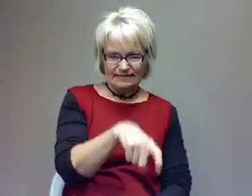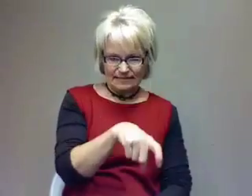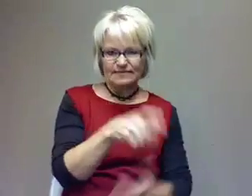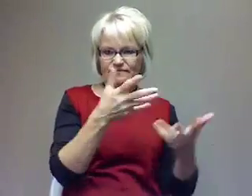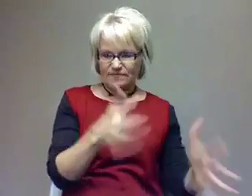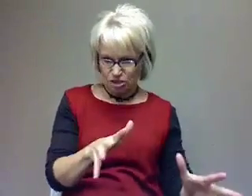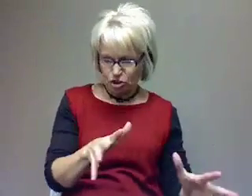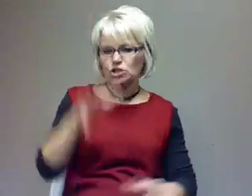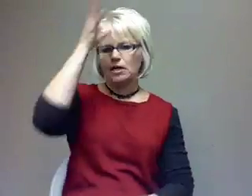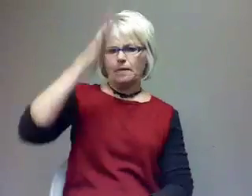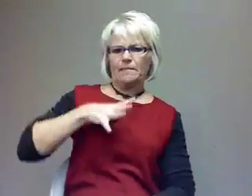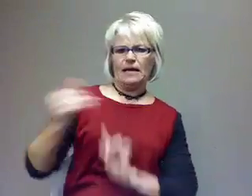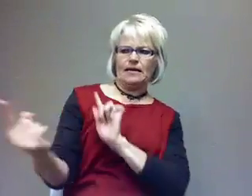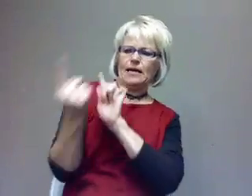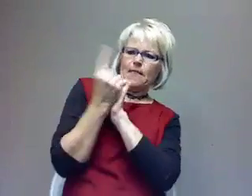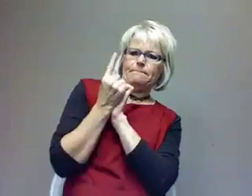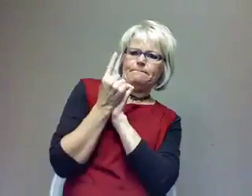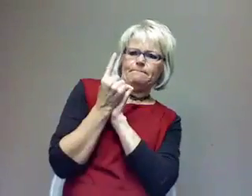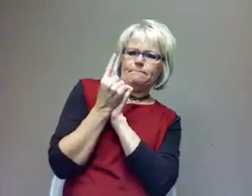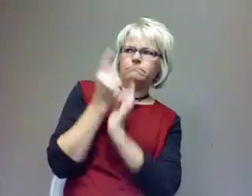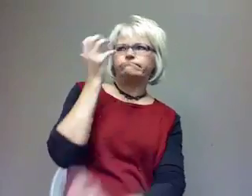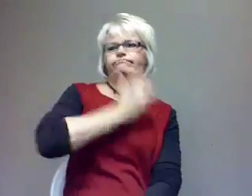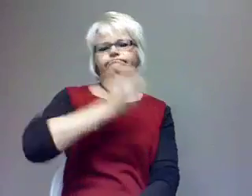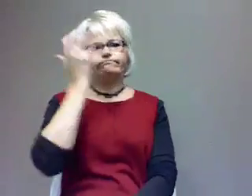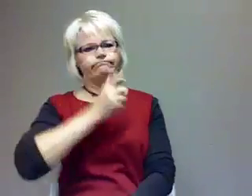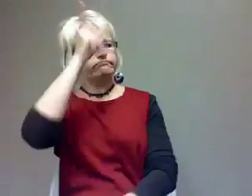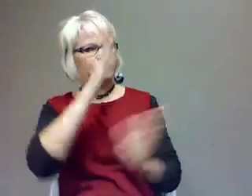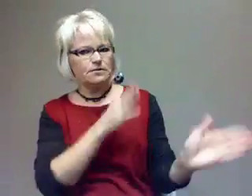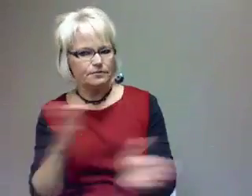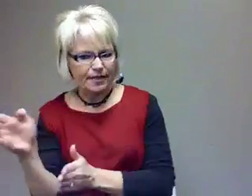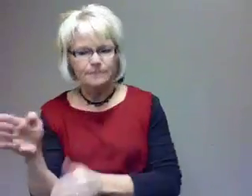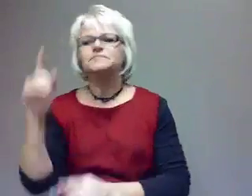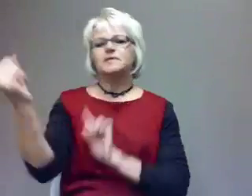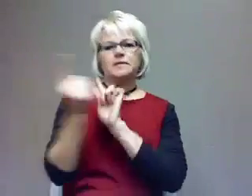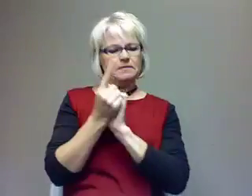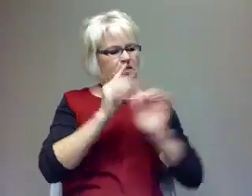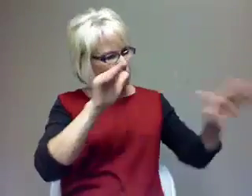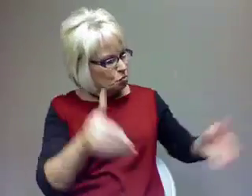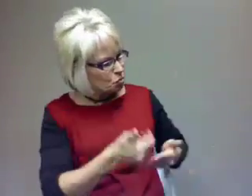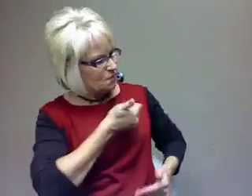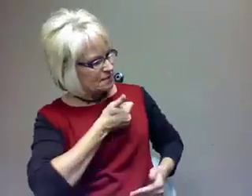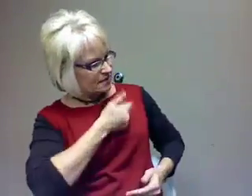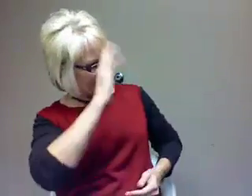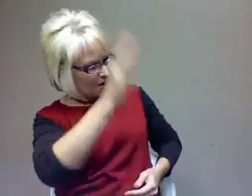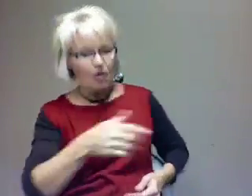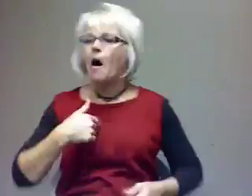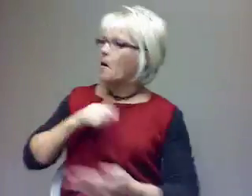the whole story. It was so of God. Introduces himself to me. He says, How are you doing? I just wanted to say hello. I said, It's nice to meet you. He